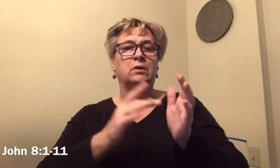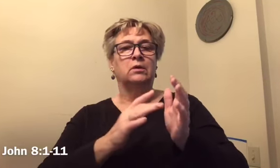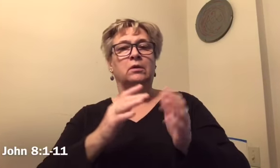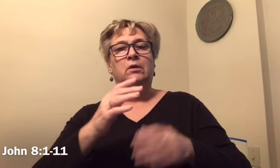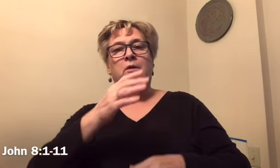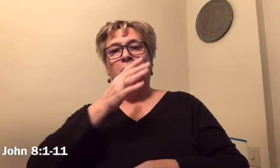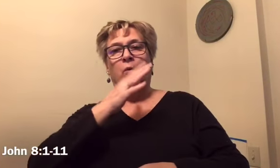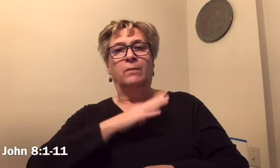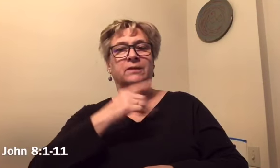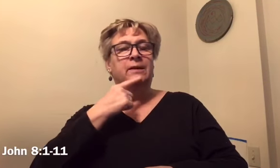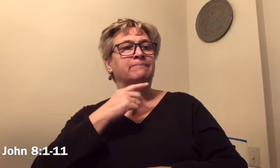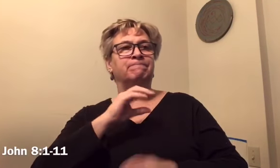condemned you?